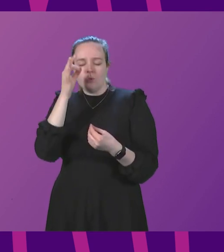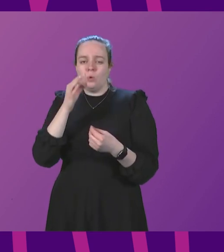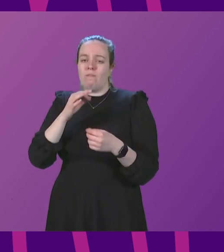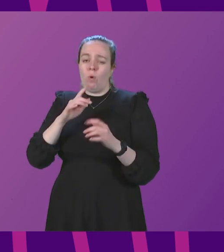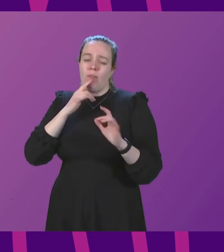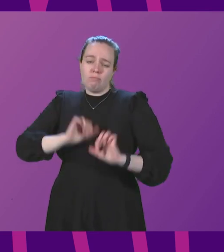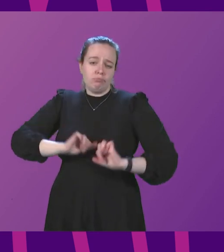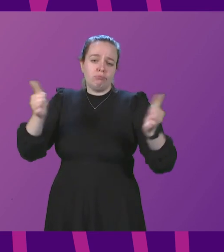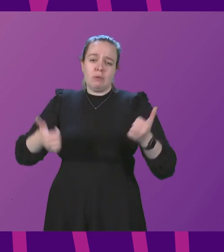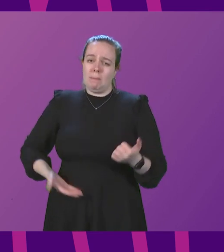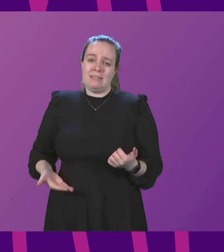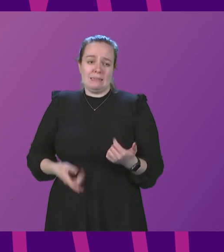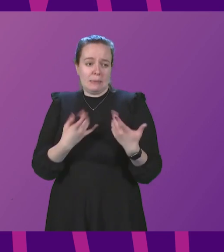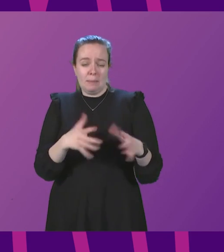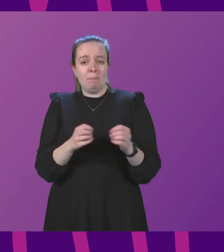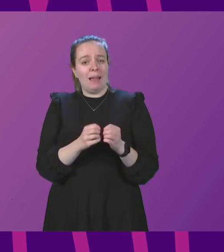businesses that he